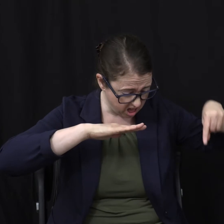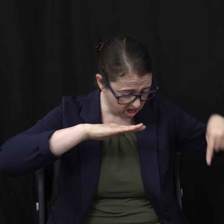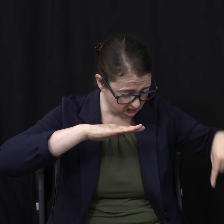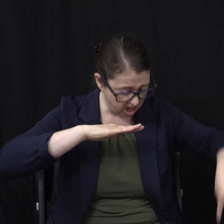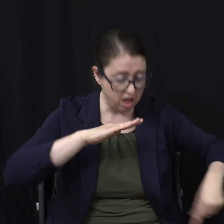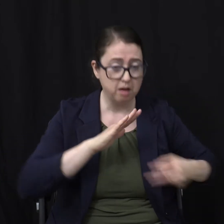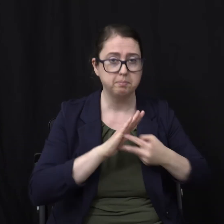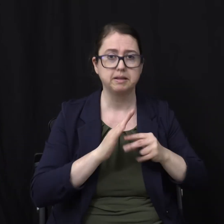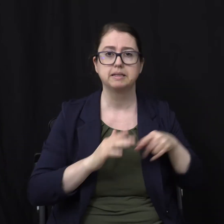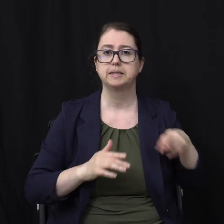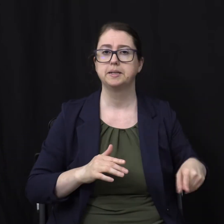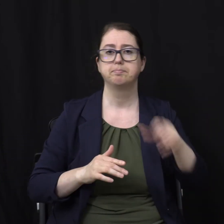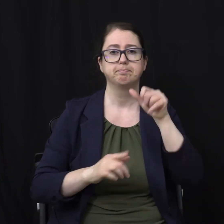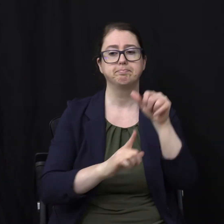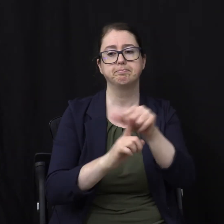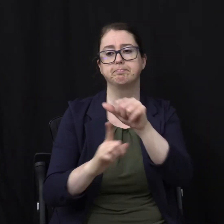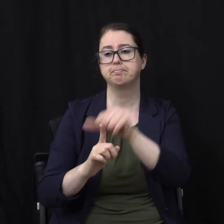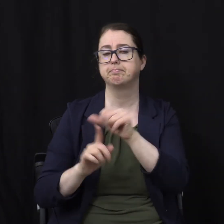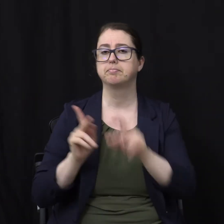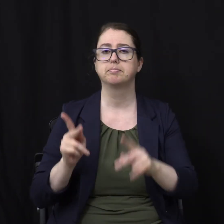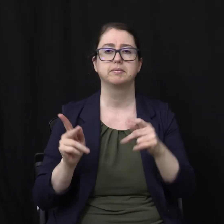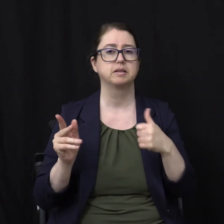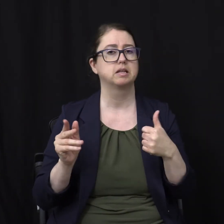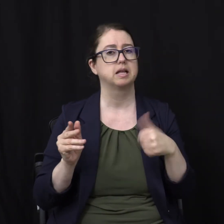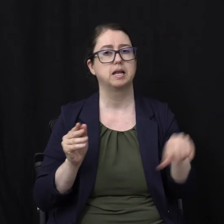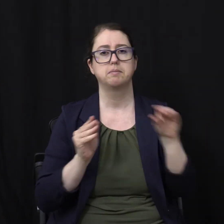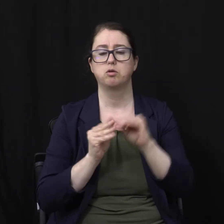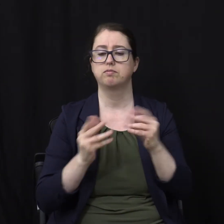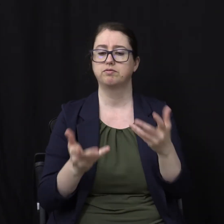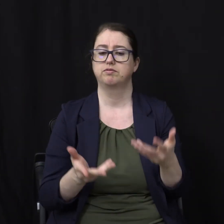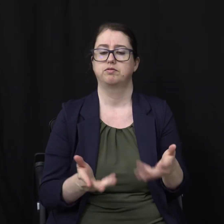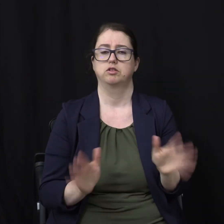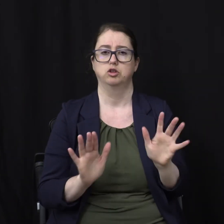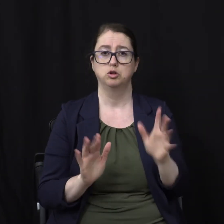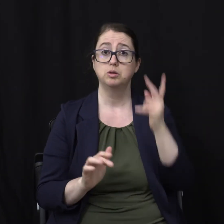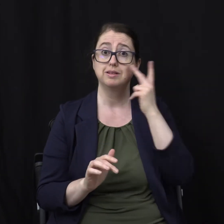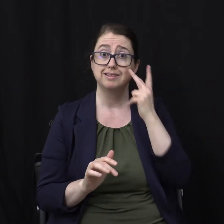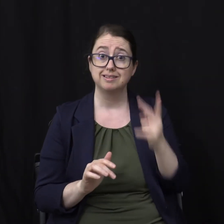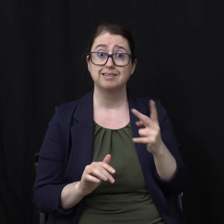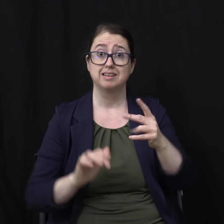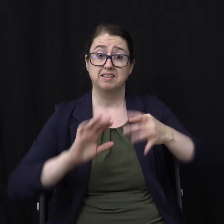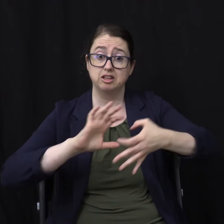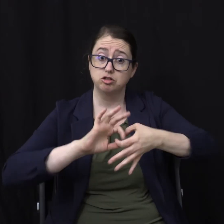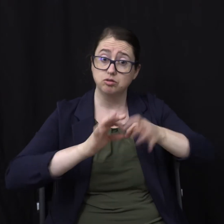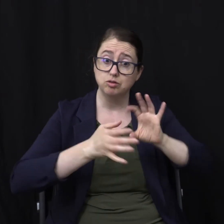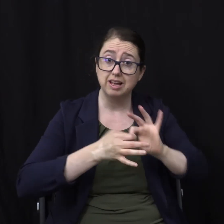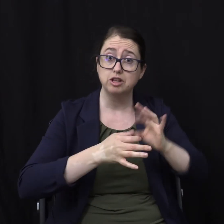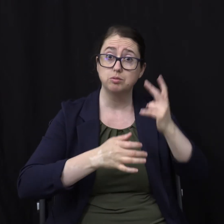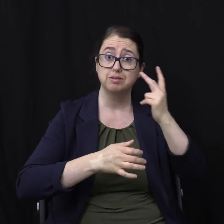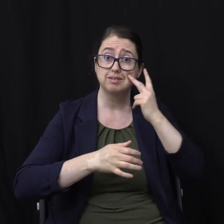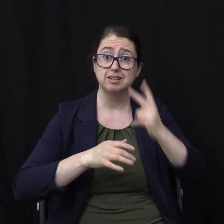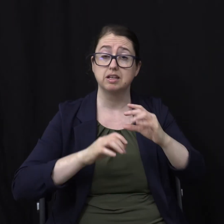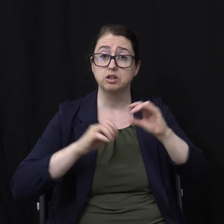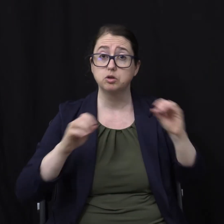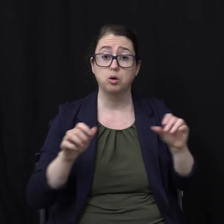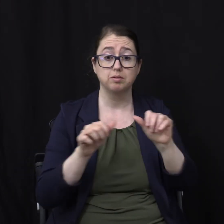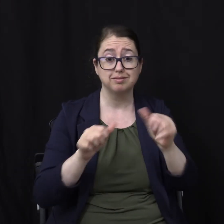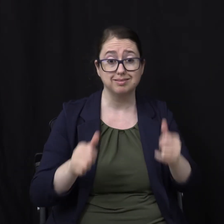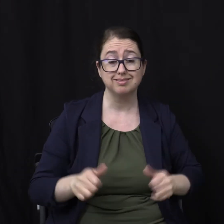This chain You want to understand This abyss You look at this issue Of formless and void And he can't